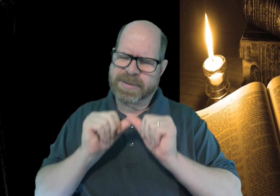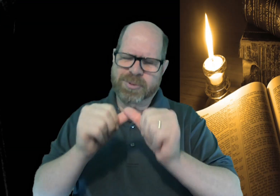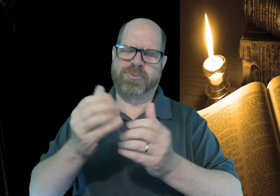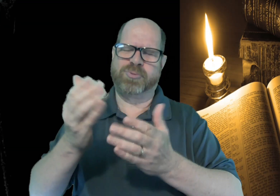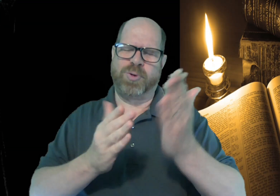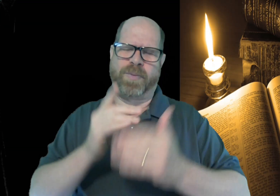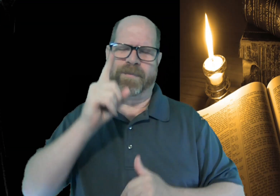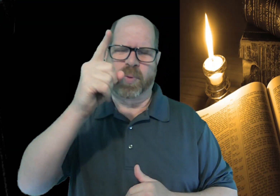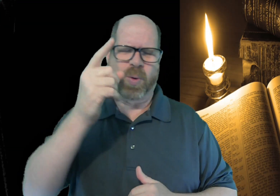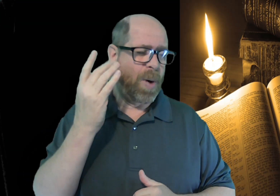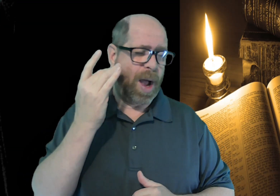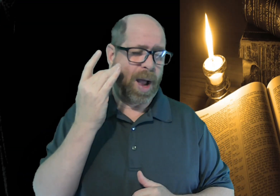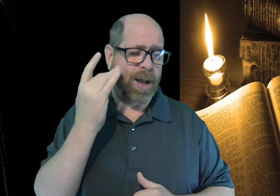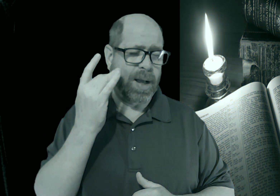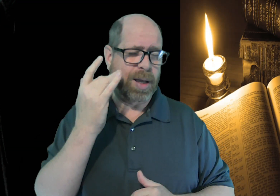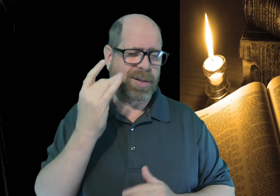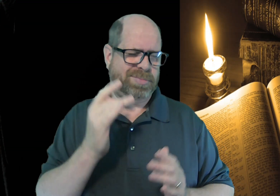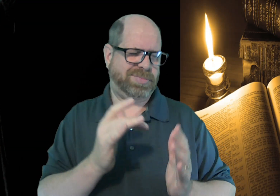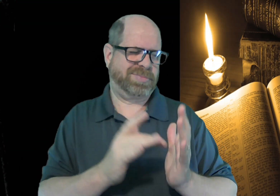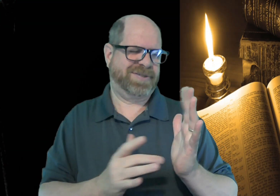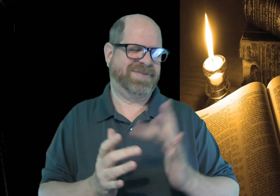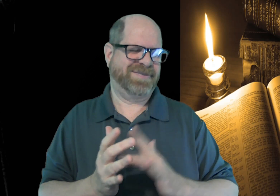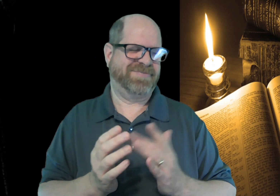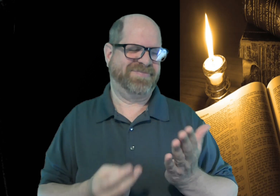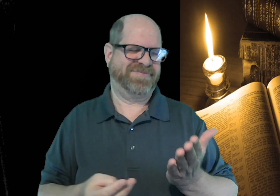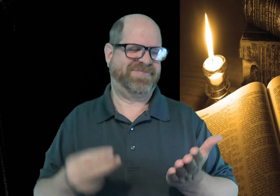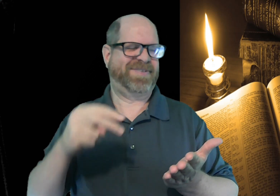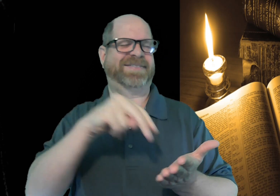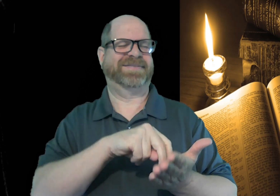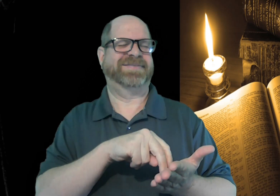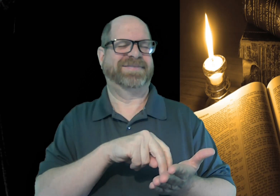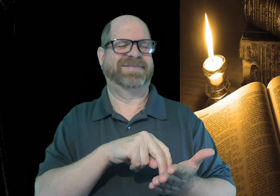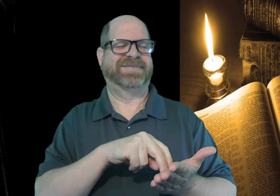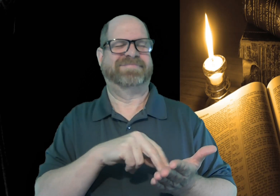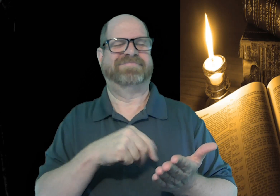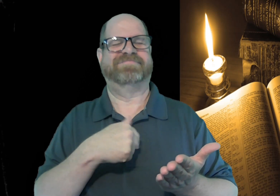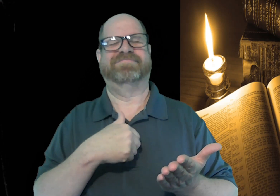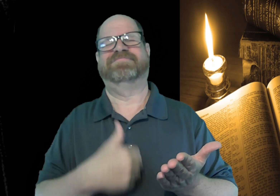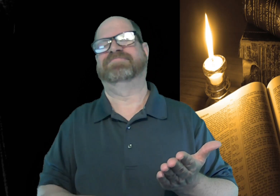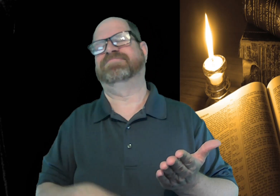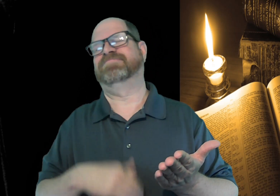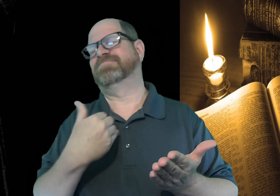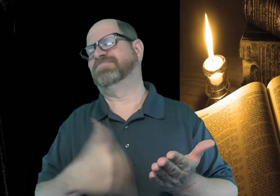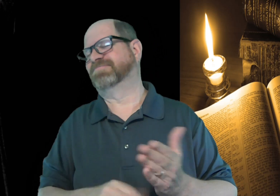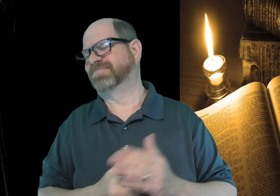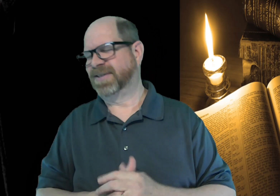keep going and serve you because jesus is risen wow